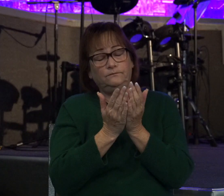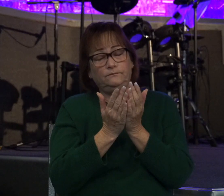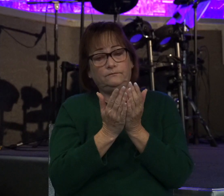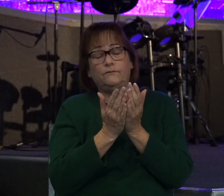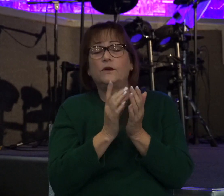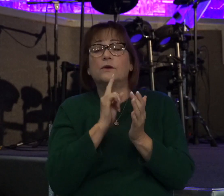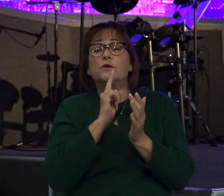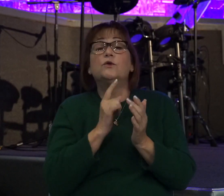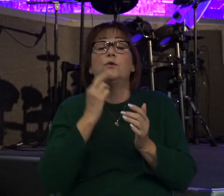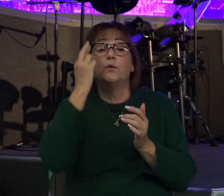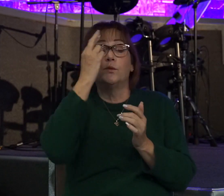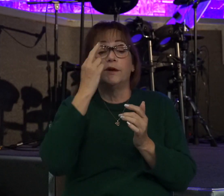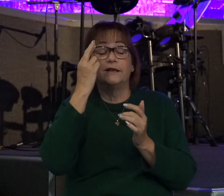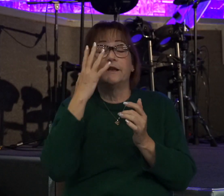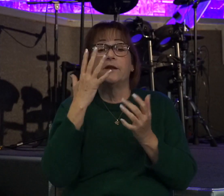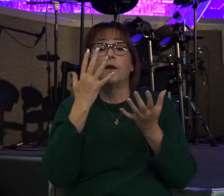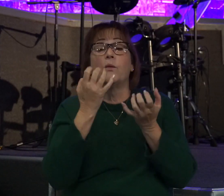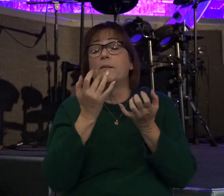they wanted to win favor with David.